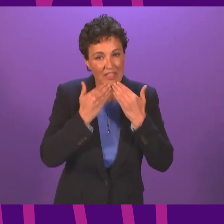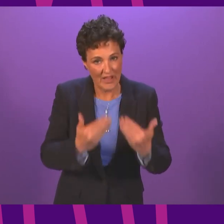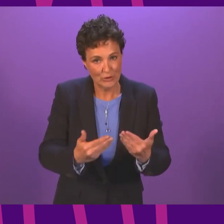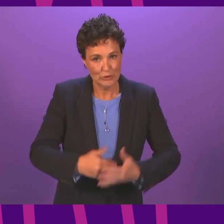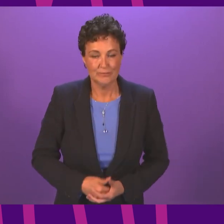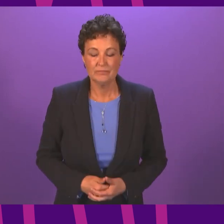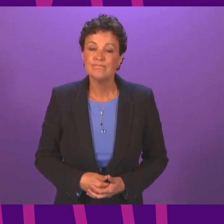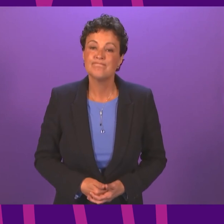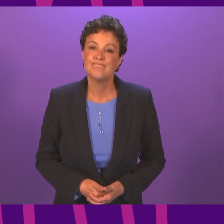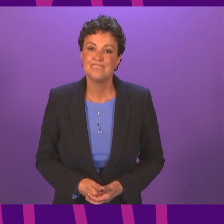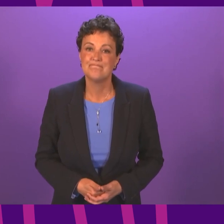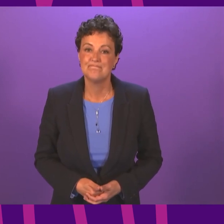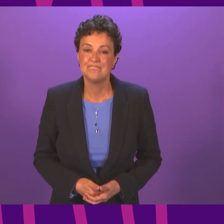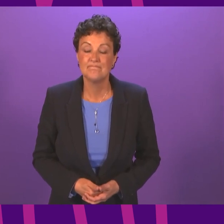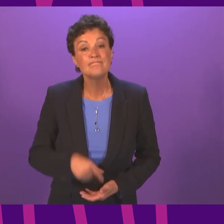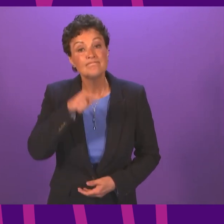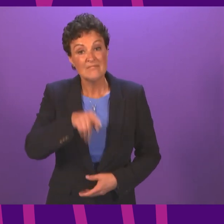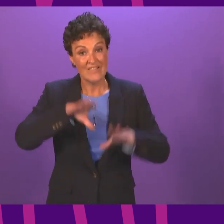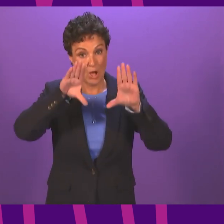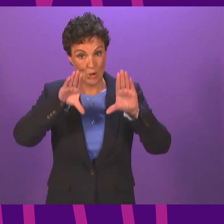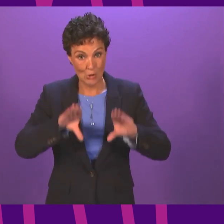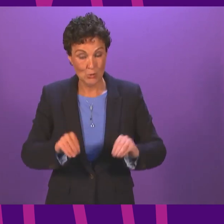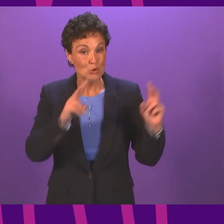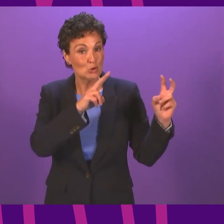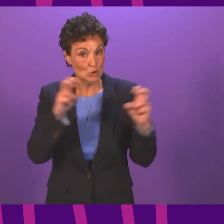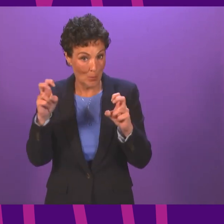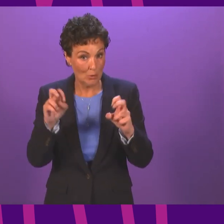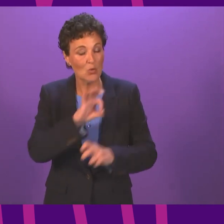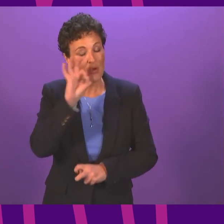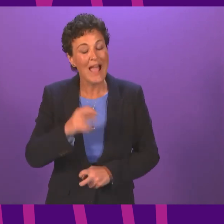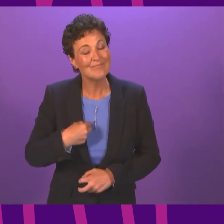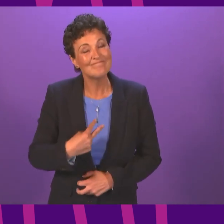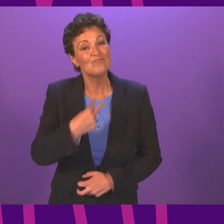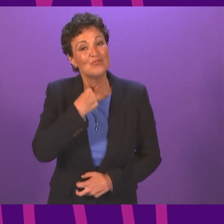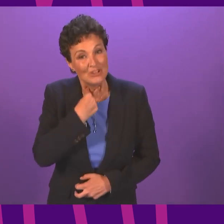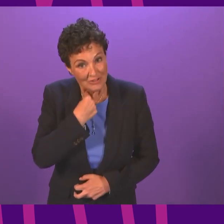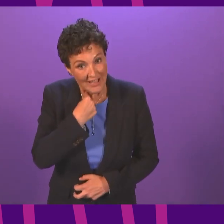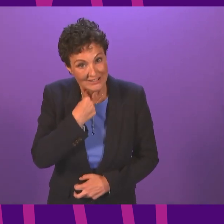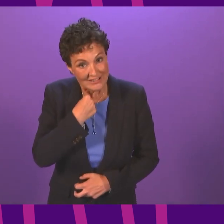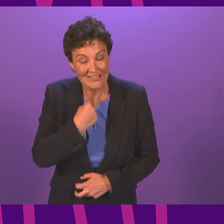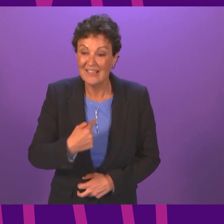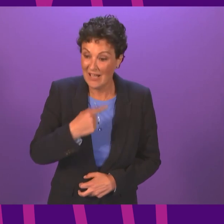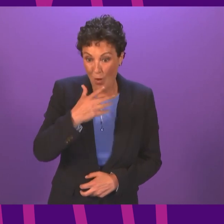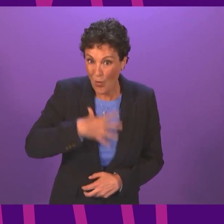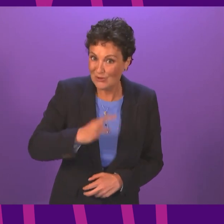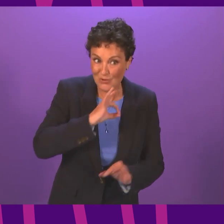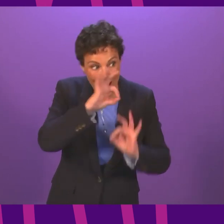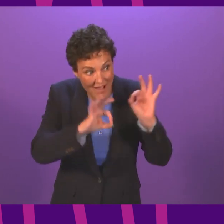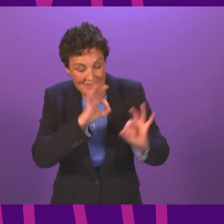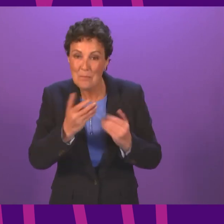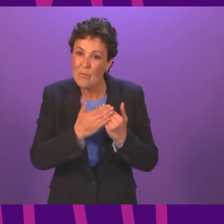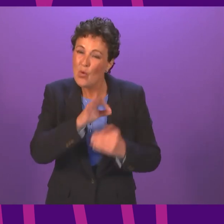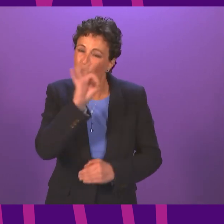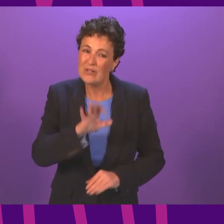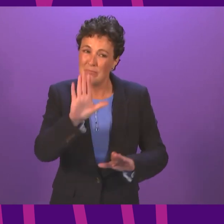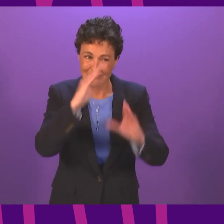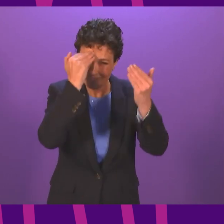concludes topical questions and I regret that I've been unable to take more supplementaries and I would ask colleagues that as we progress through this